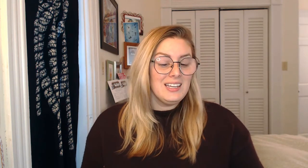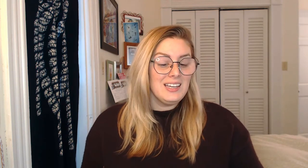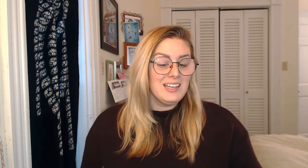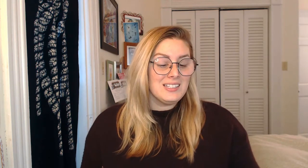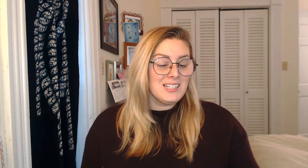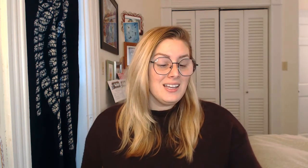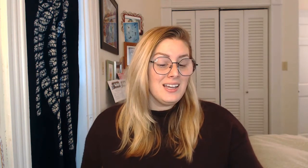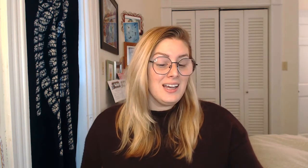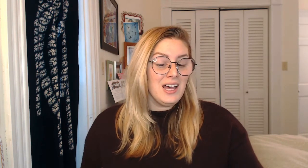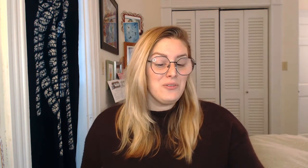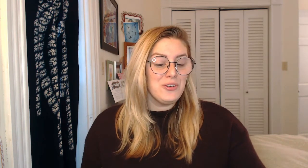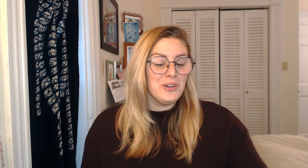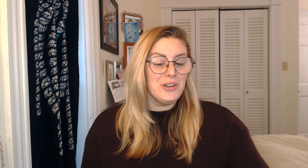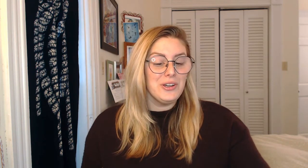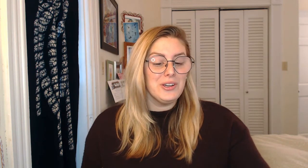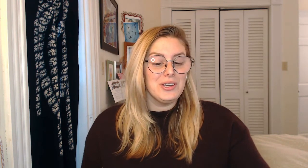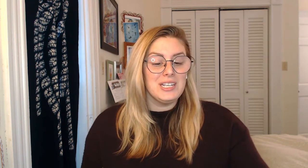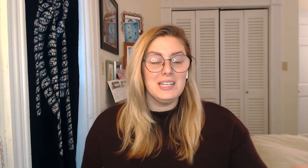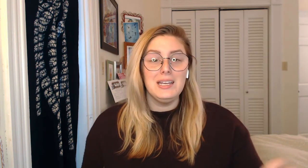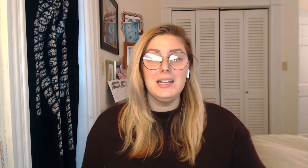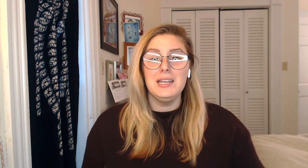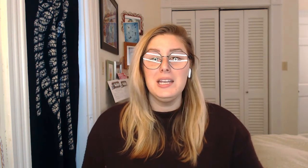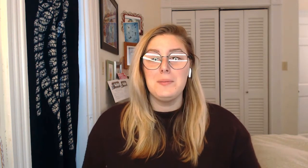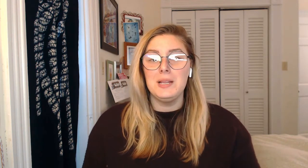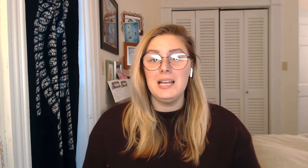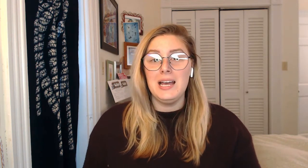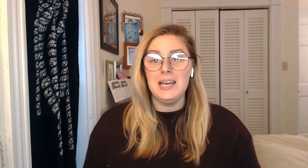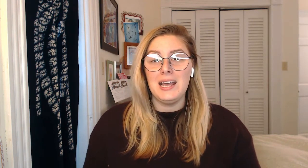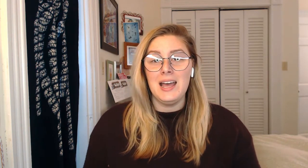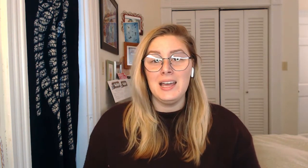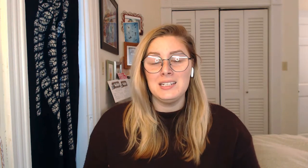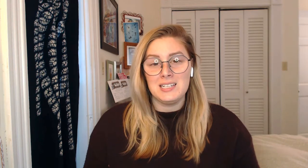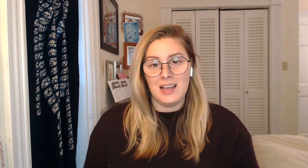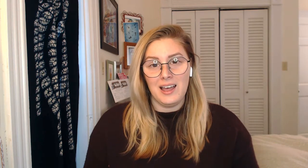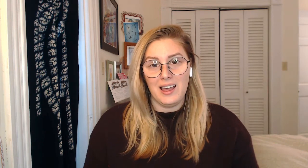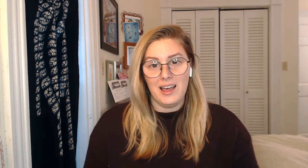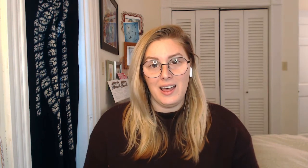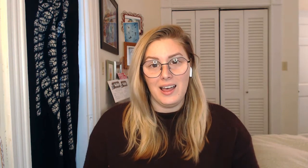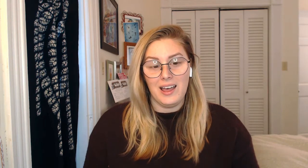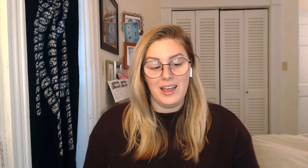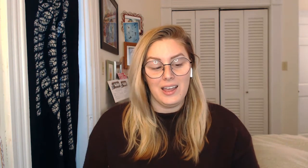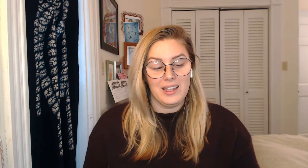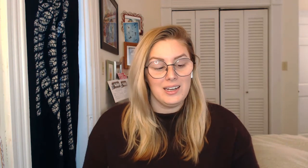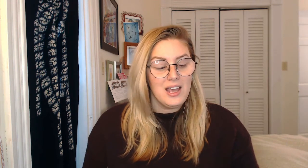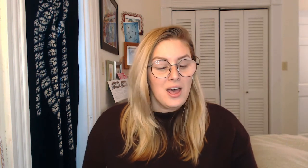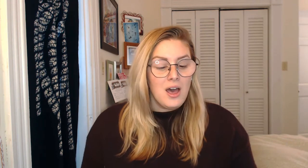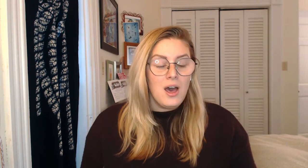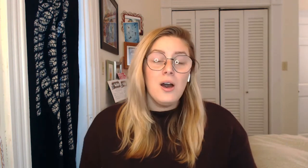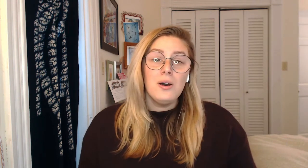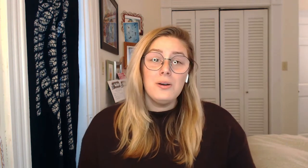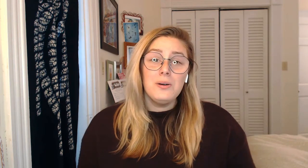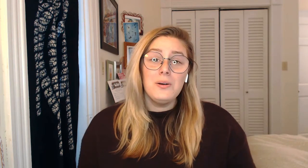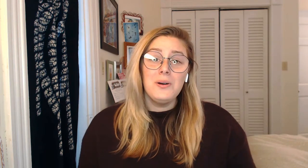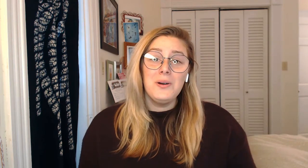suffered, He bled and died. Oh,